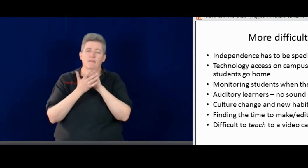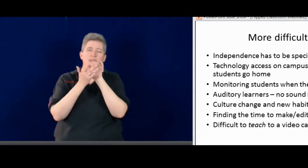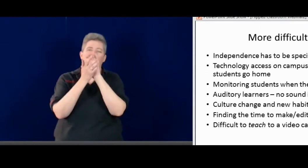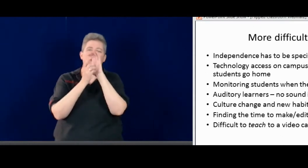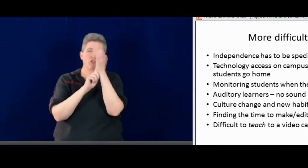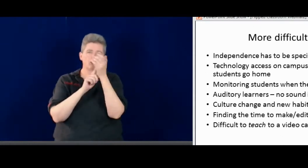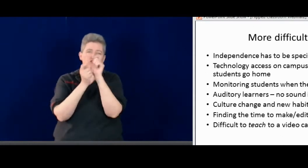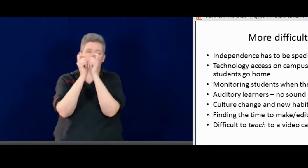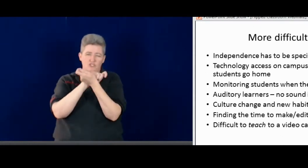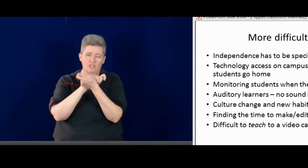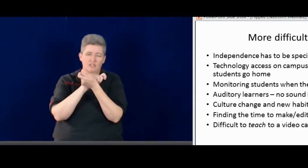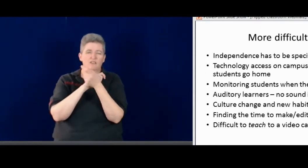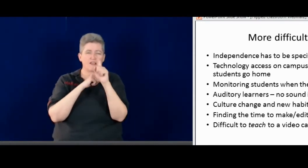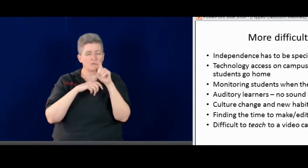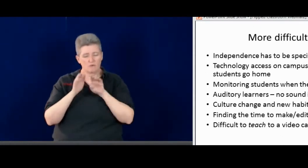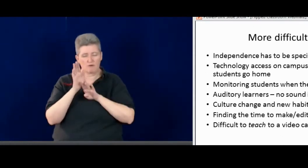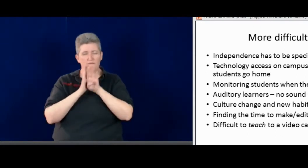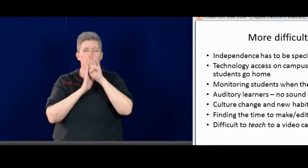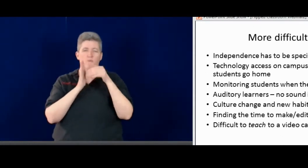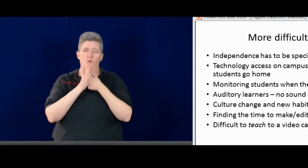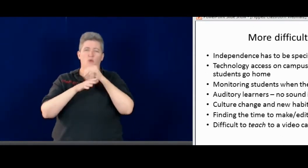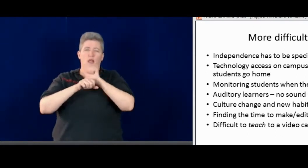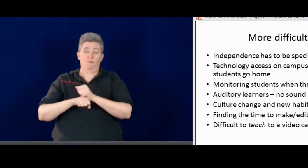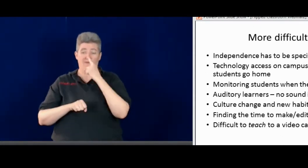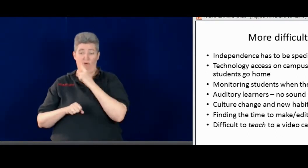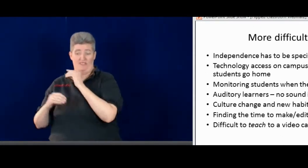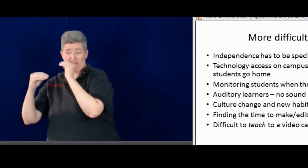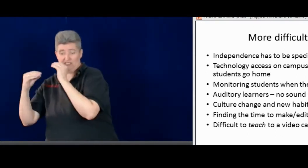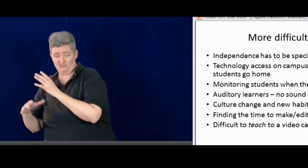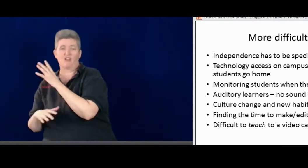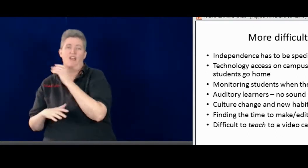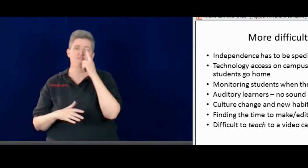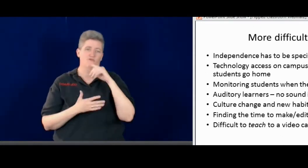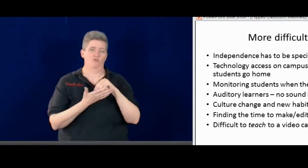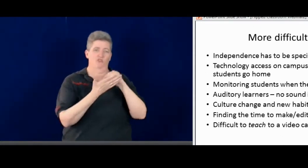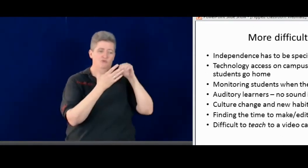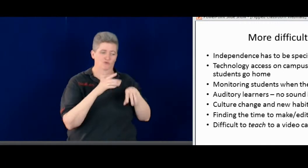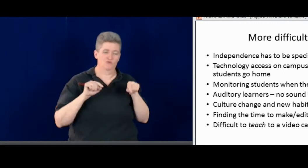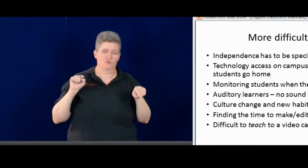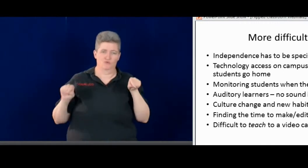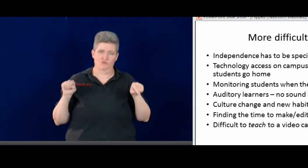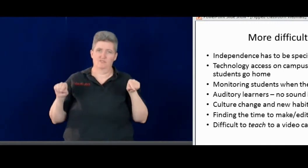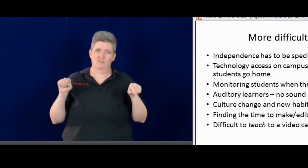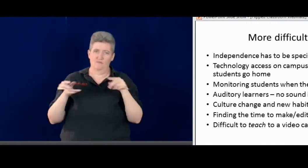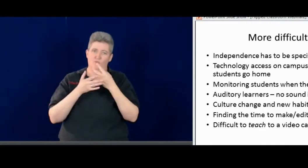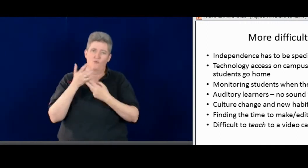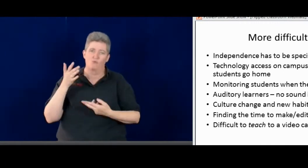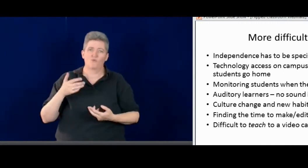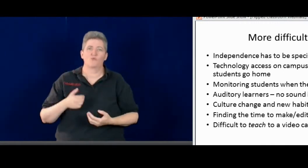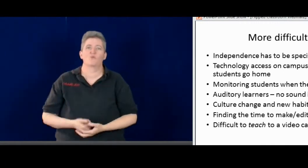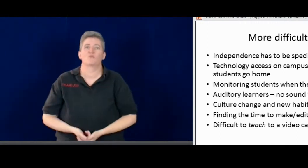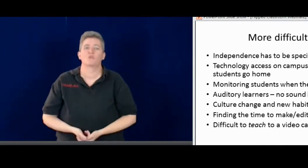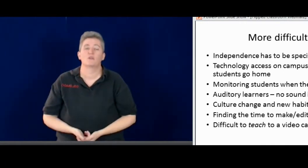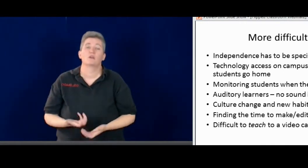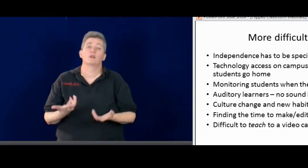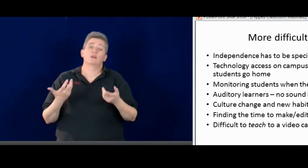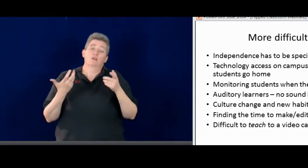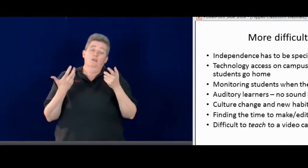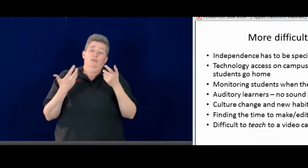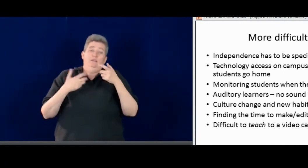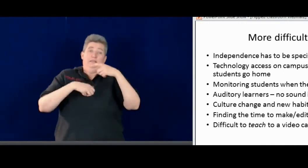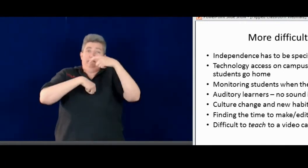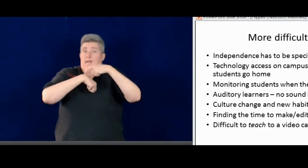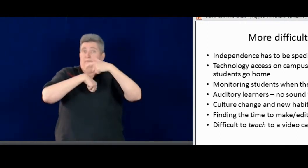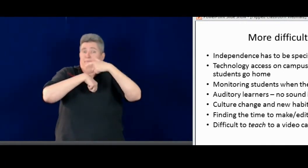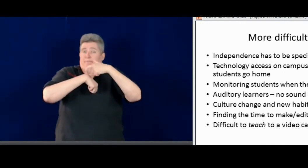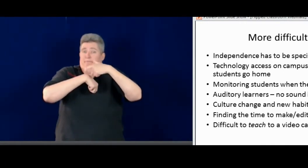students. For auditory learners. And again, it is a paradigm shift. The culture is changing. And you